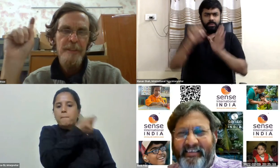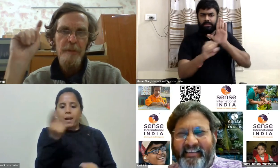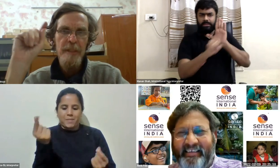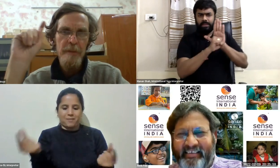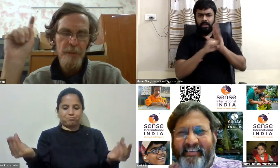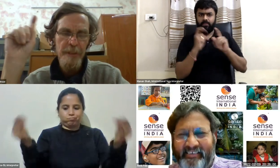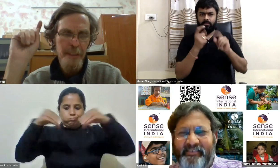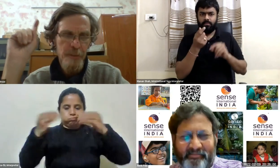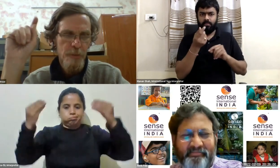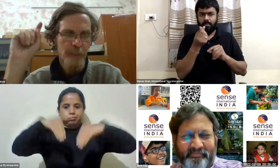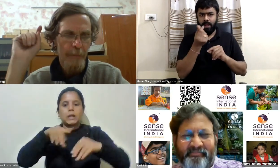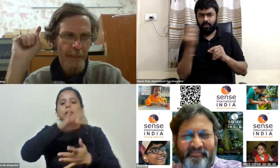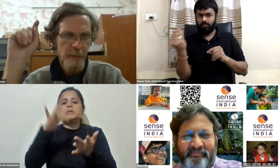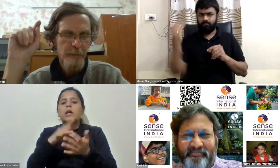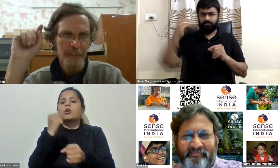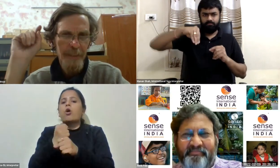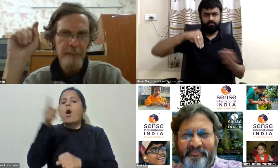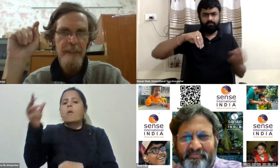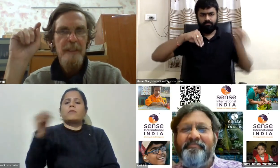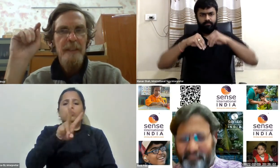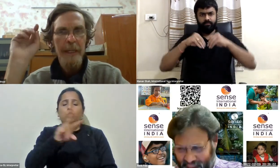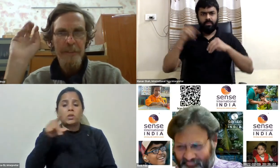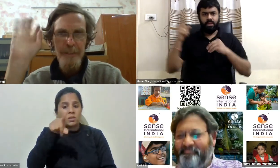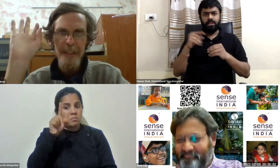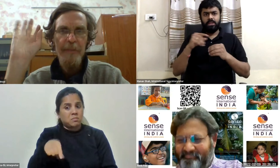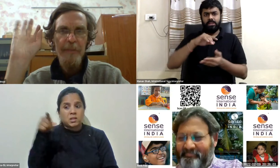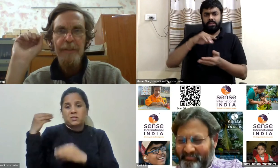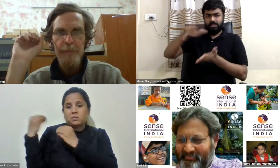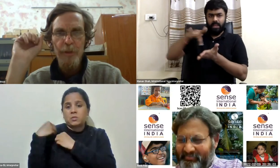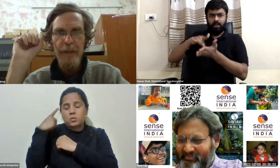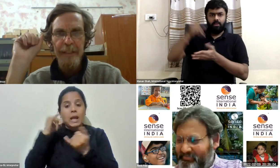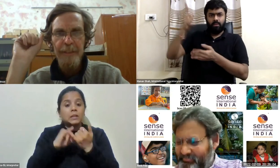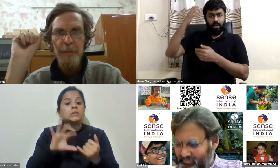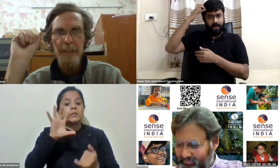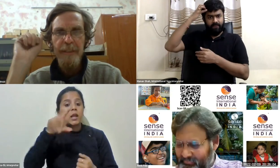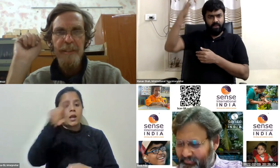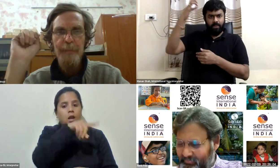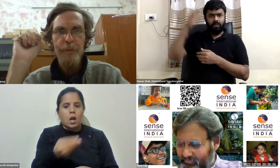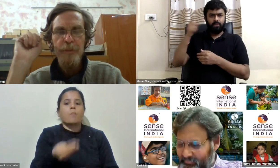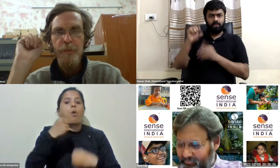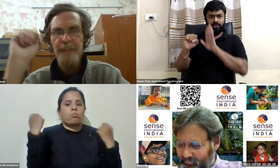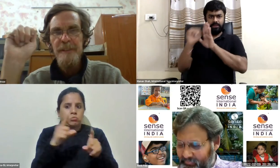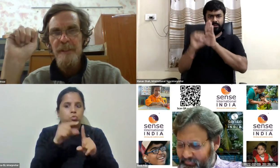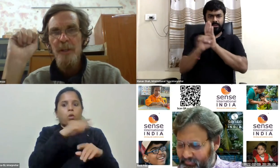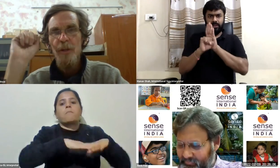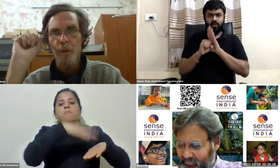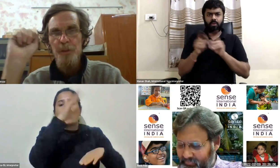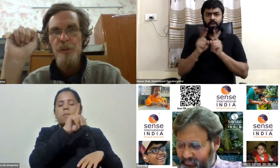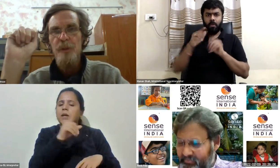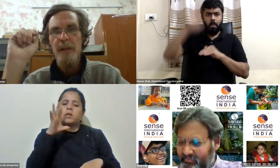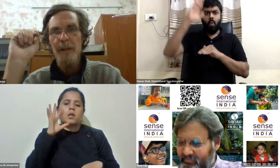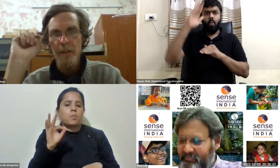drawing attention i was drawing attention to the application of the center at the state level there's more action but i think it's important to insist